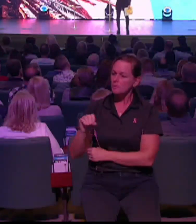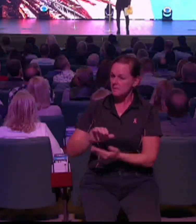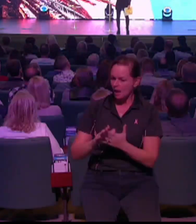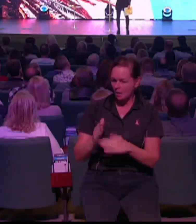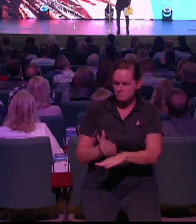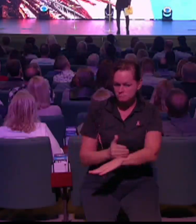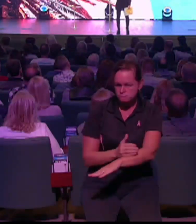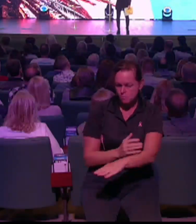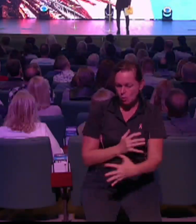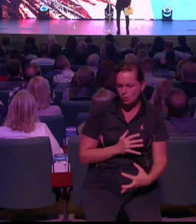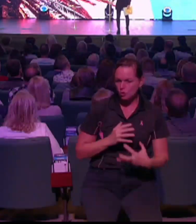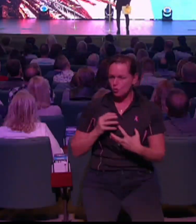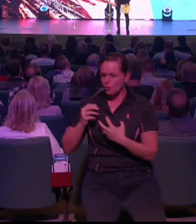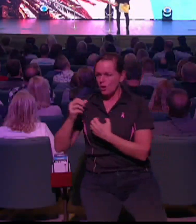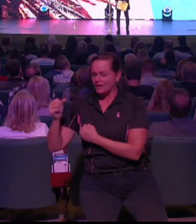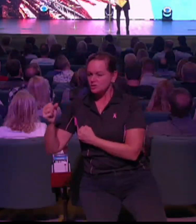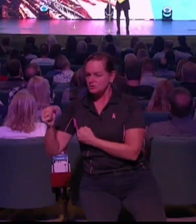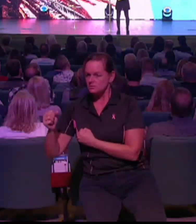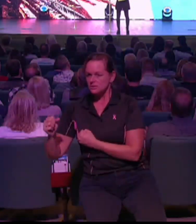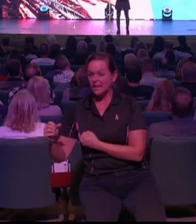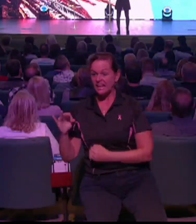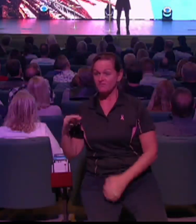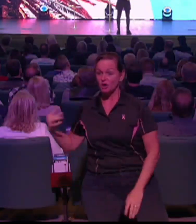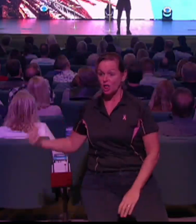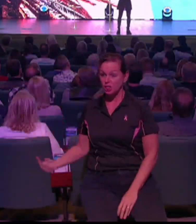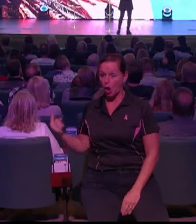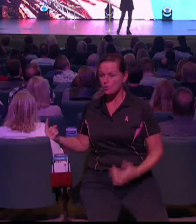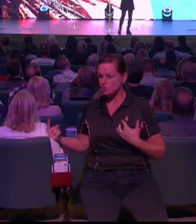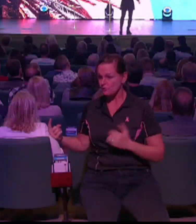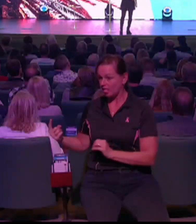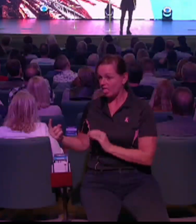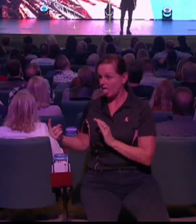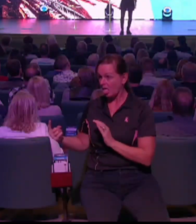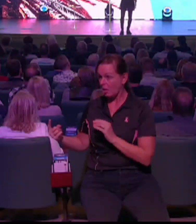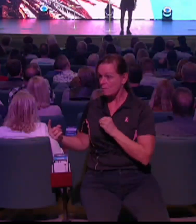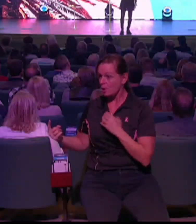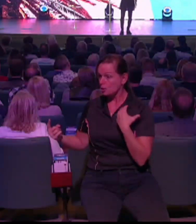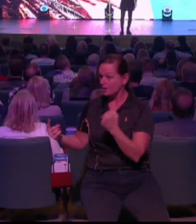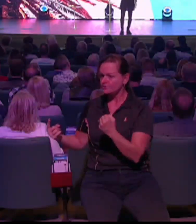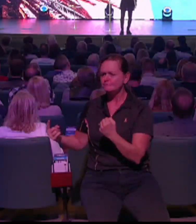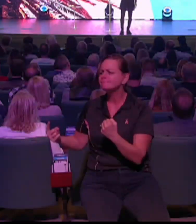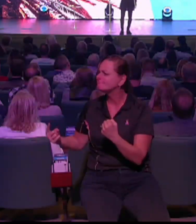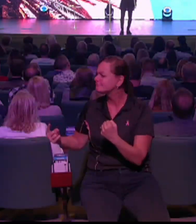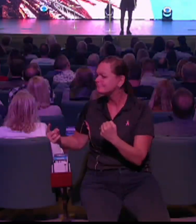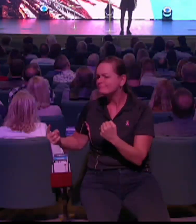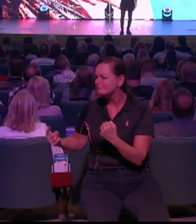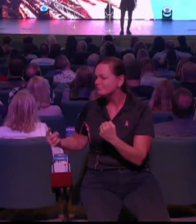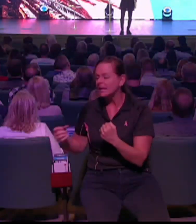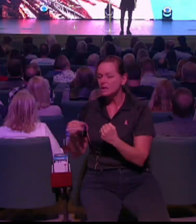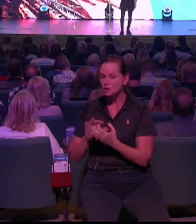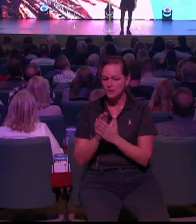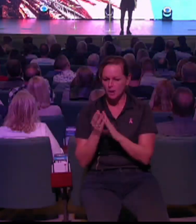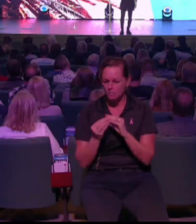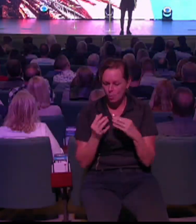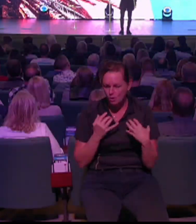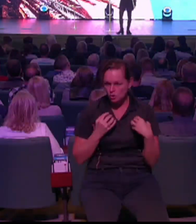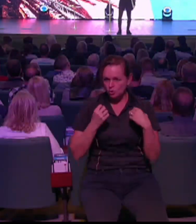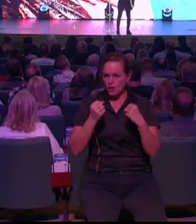in community. And so, I think I was inspired to write this book during one of those candlelight services with Lizzie crawling over